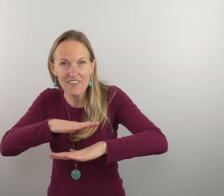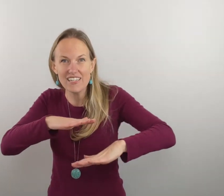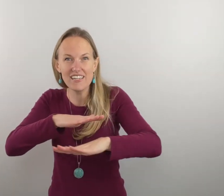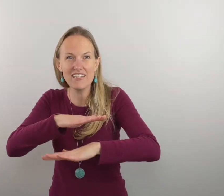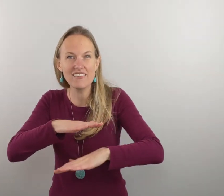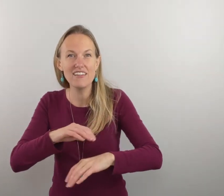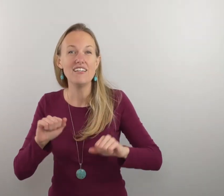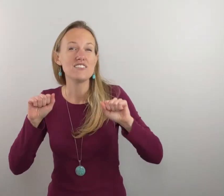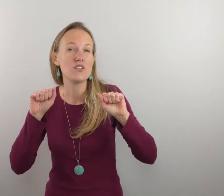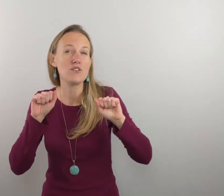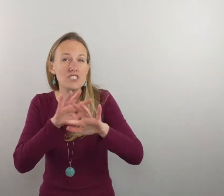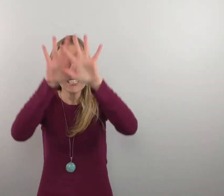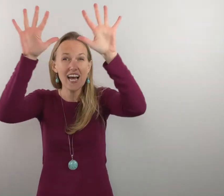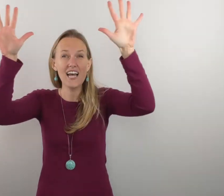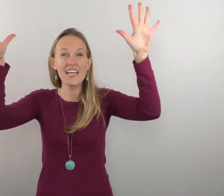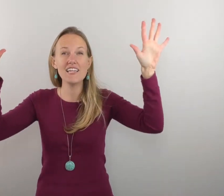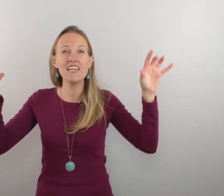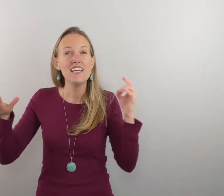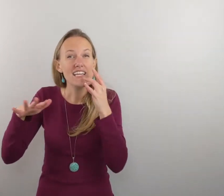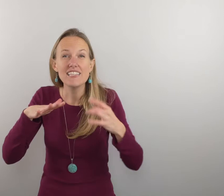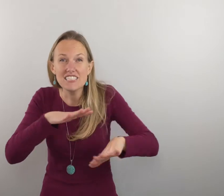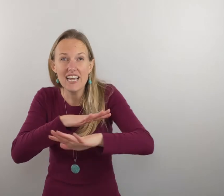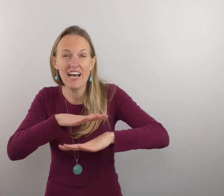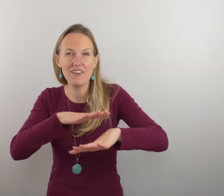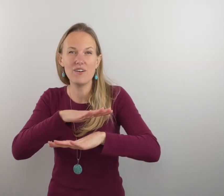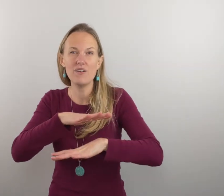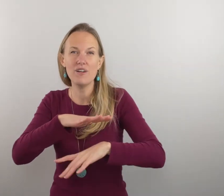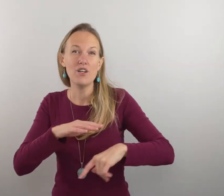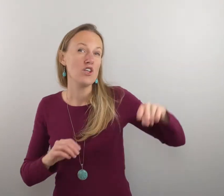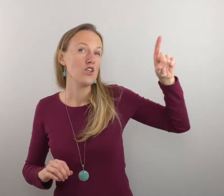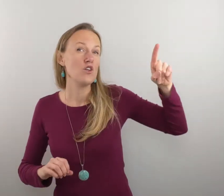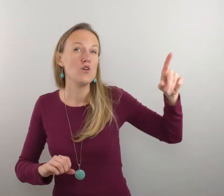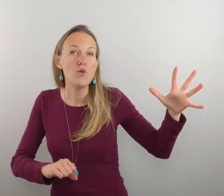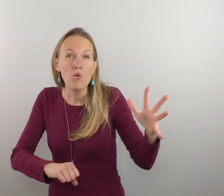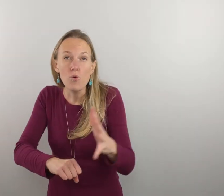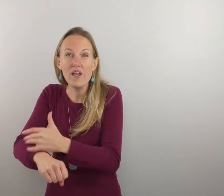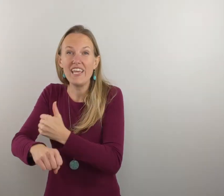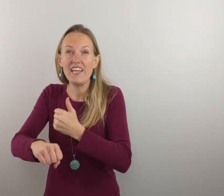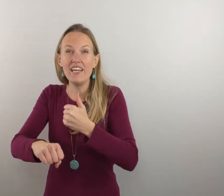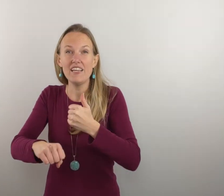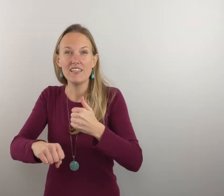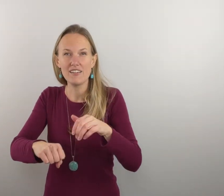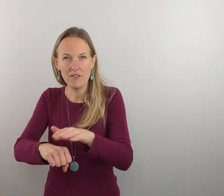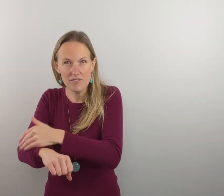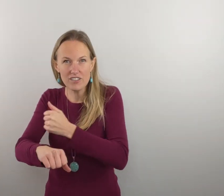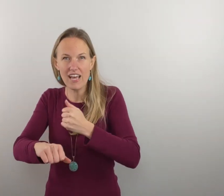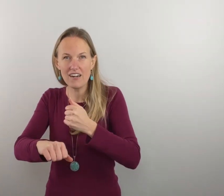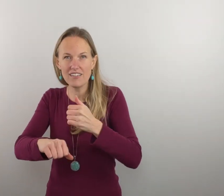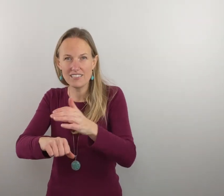underneath so you shine in the shadow you win okay we've learned that already to